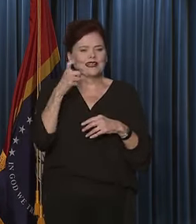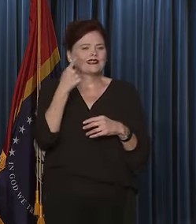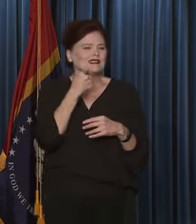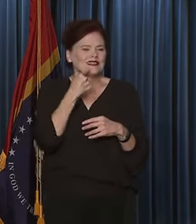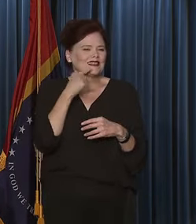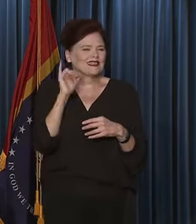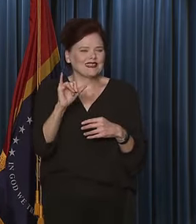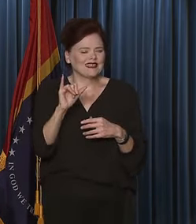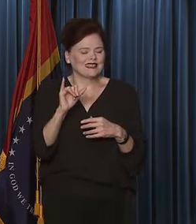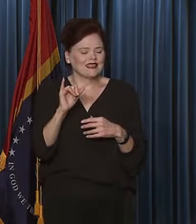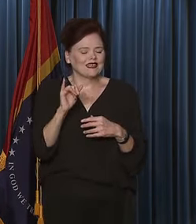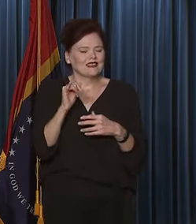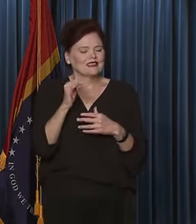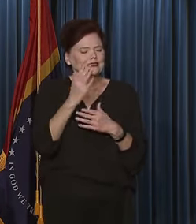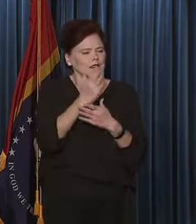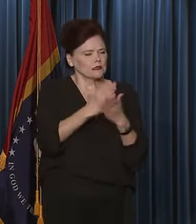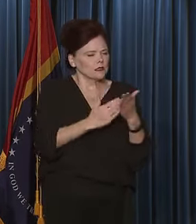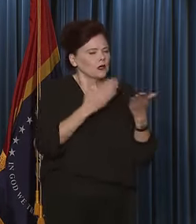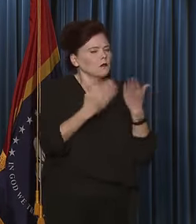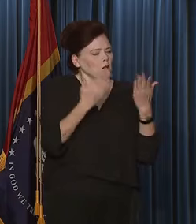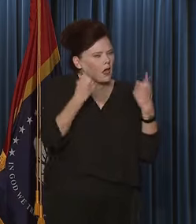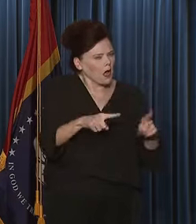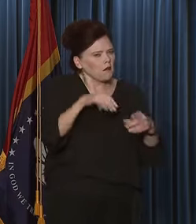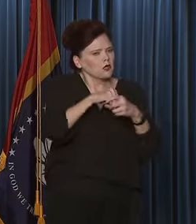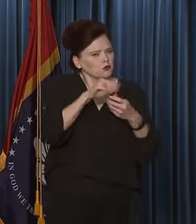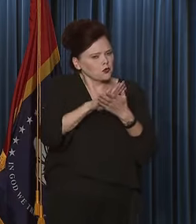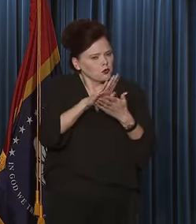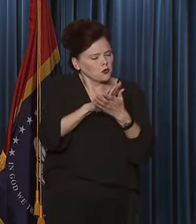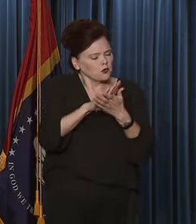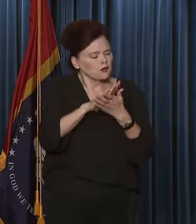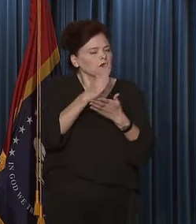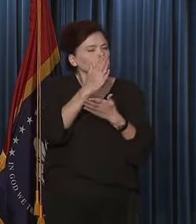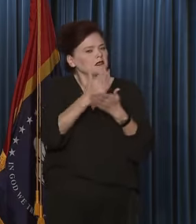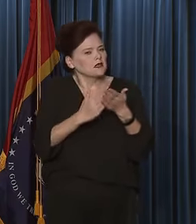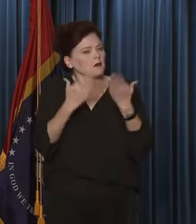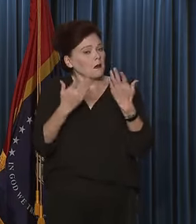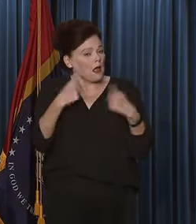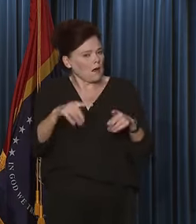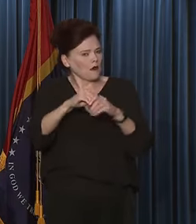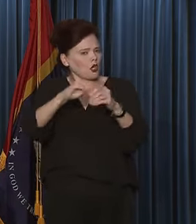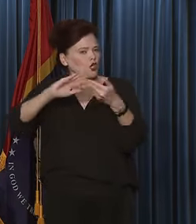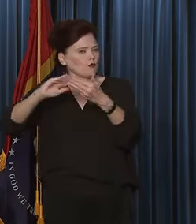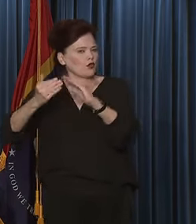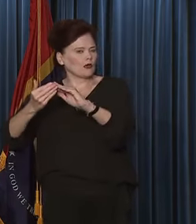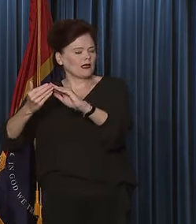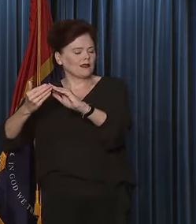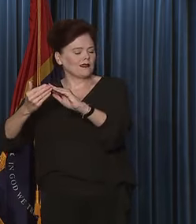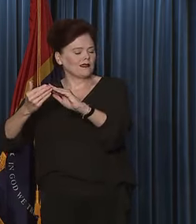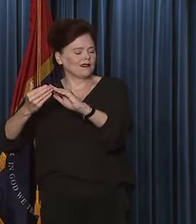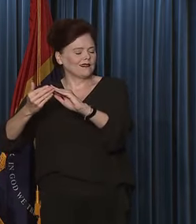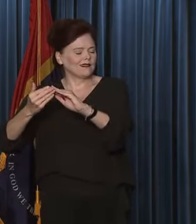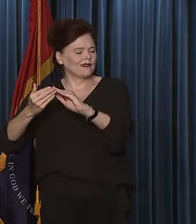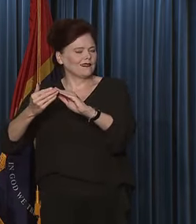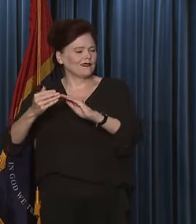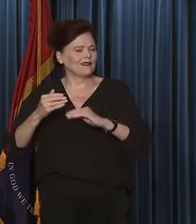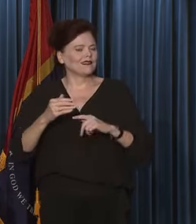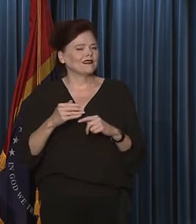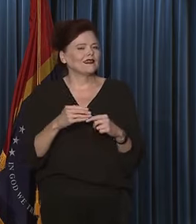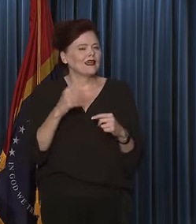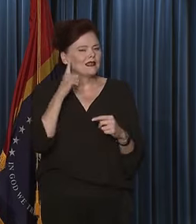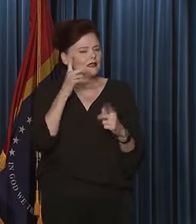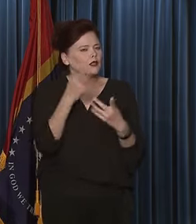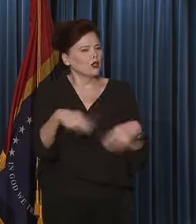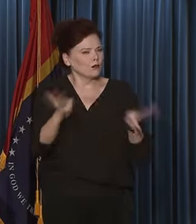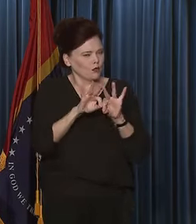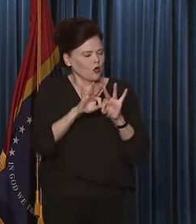Some of it most likely occurred in schools. Some of it most likely occurred in the community. And so I think it's